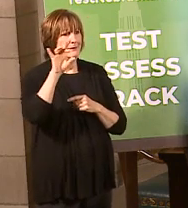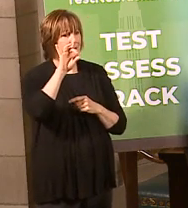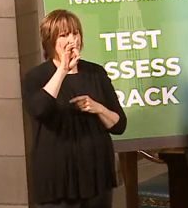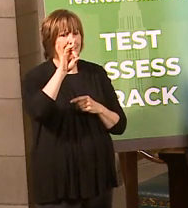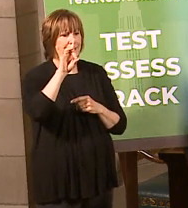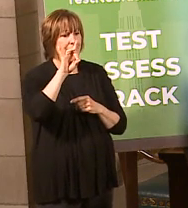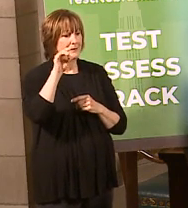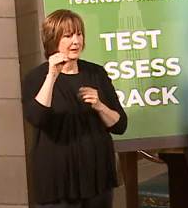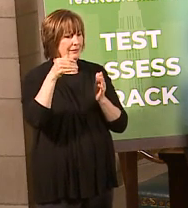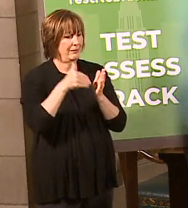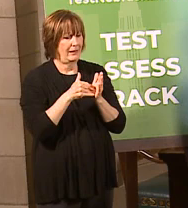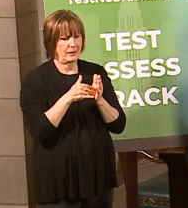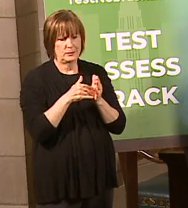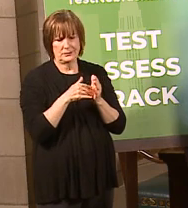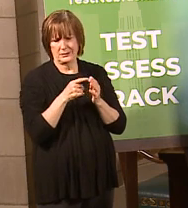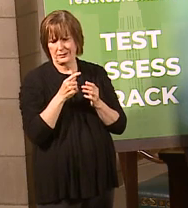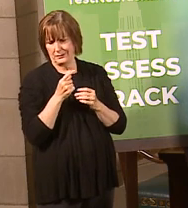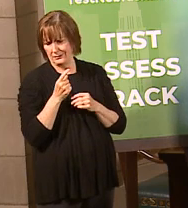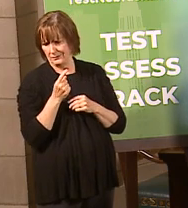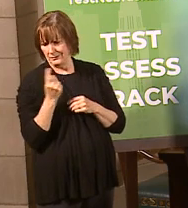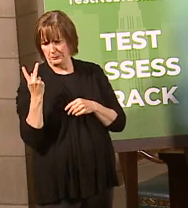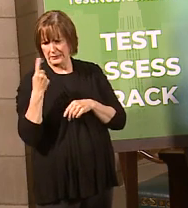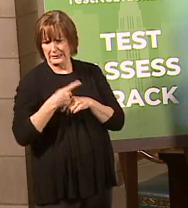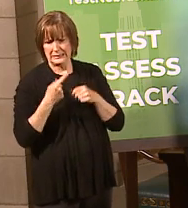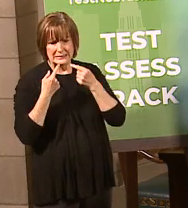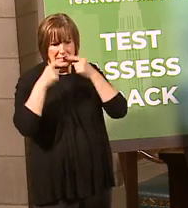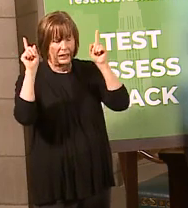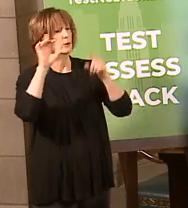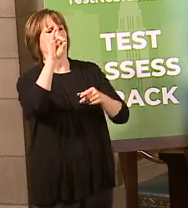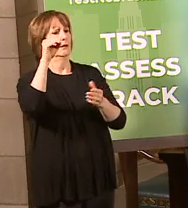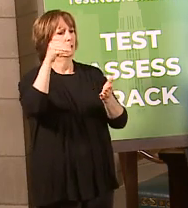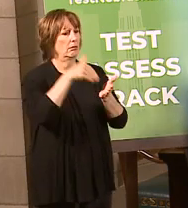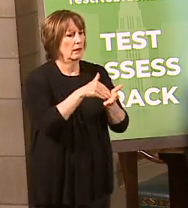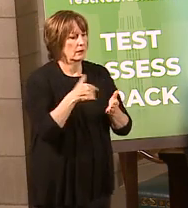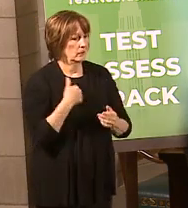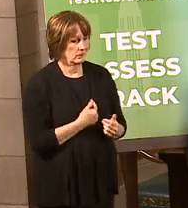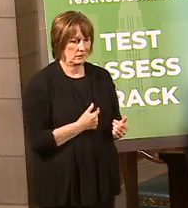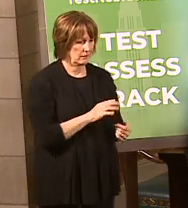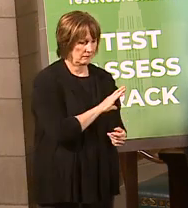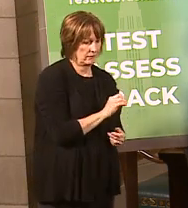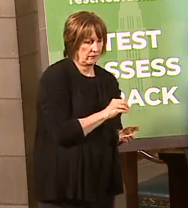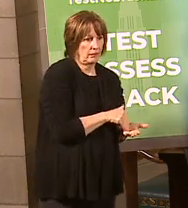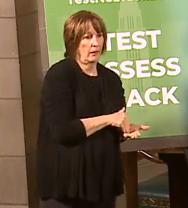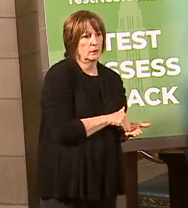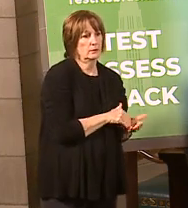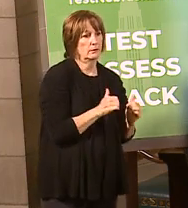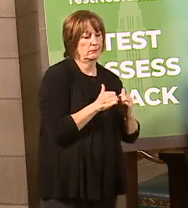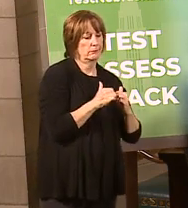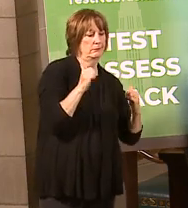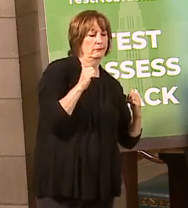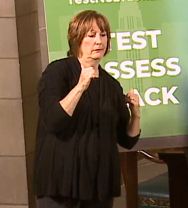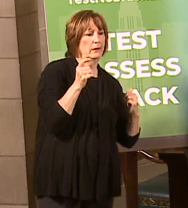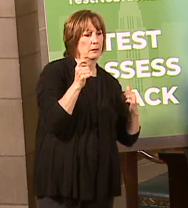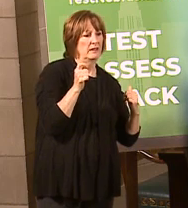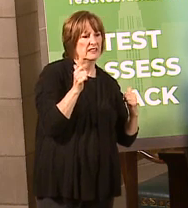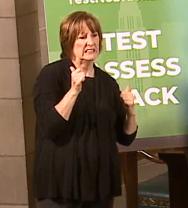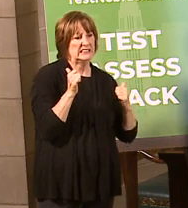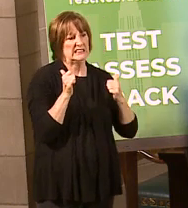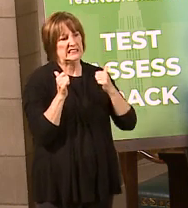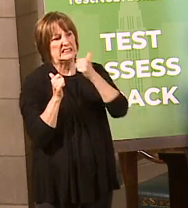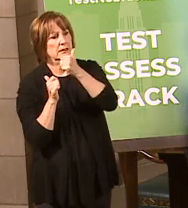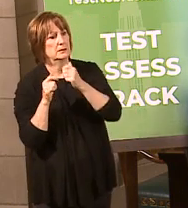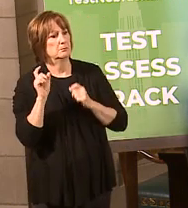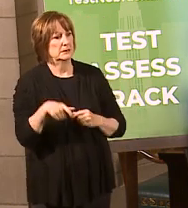,000, like a couple of days in when they announced, and we were like at 50,000. So I know we had some catching up to do.